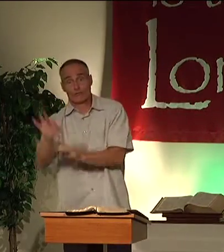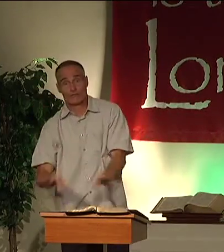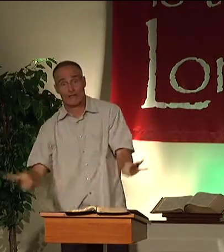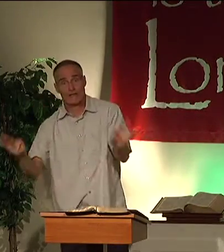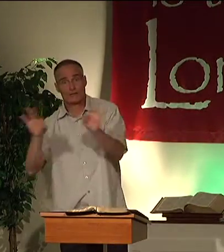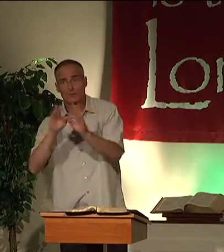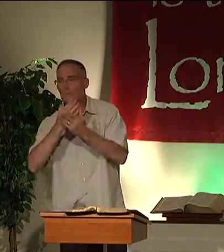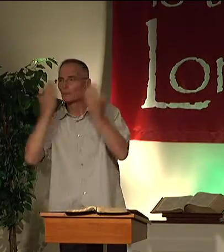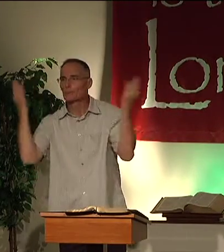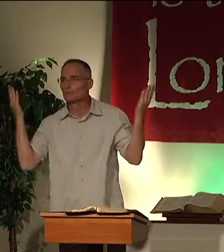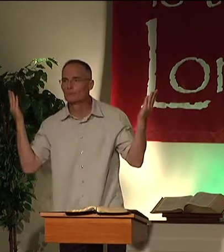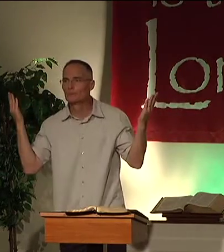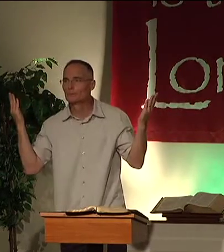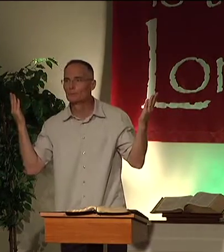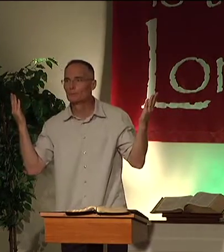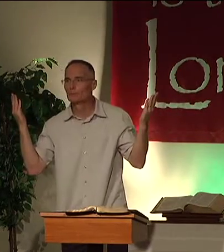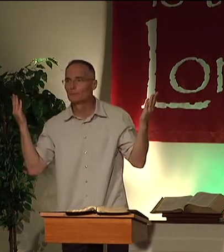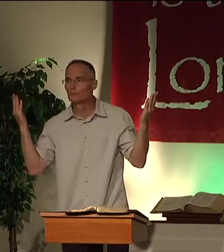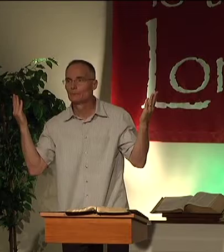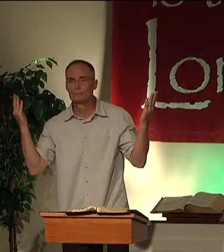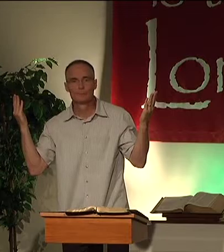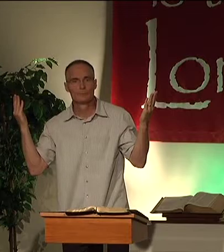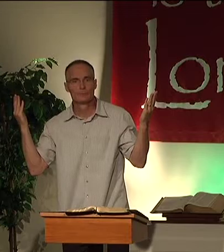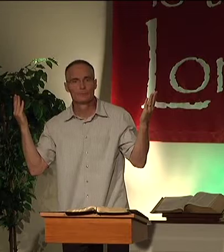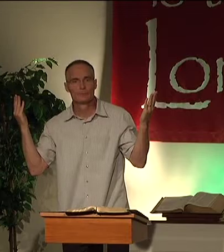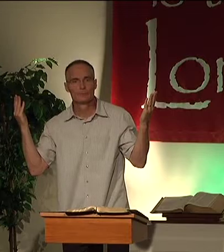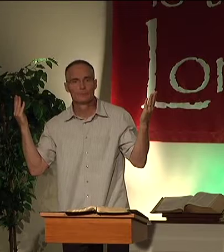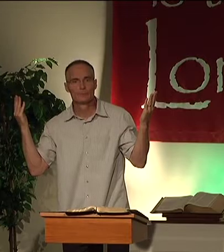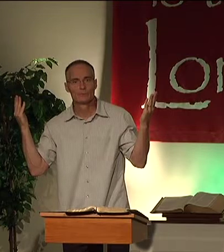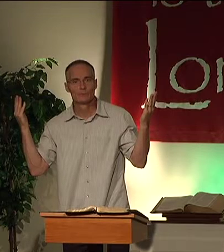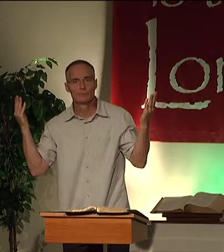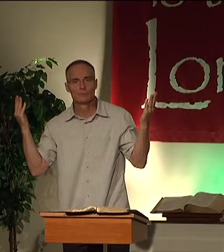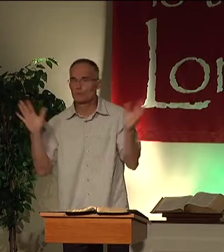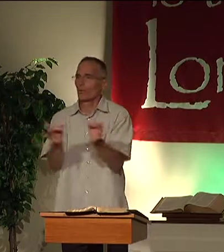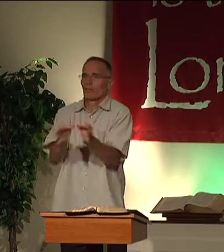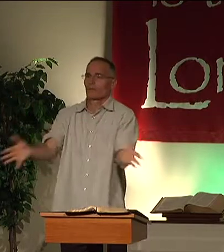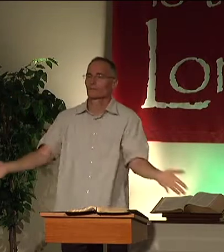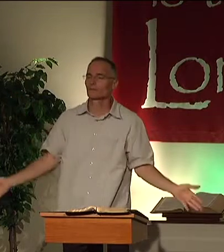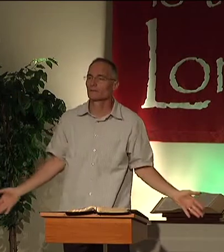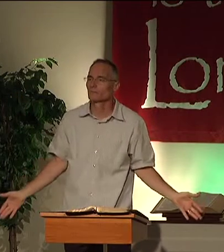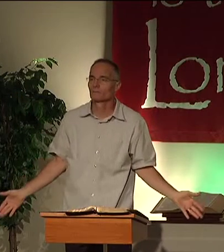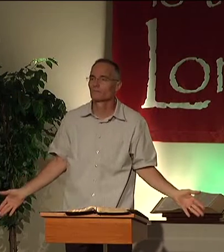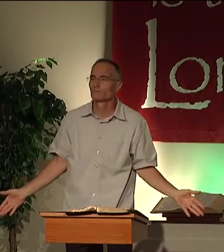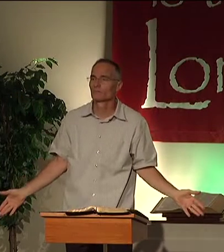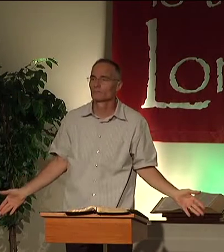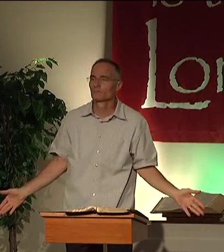but it has no eternal value. It's worthless.